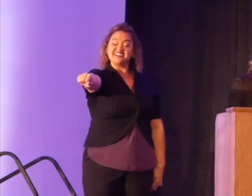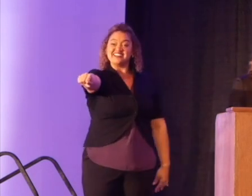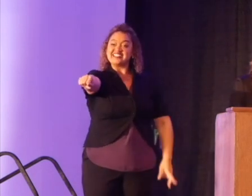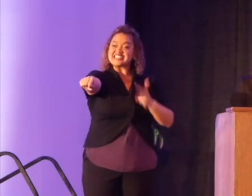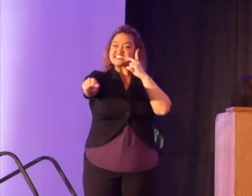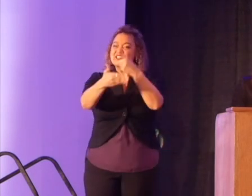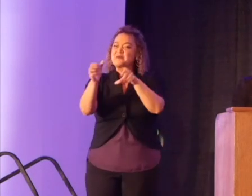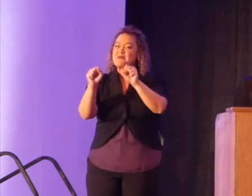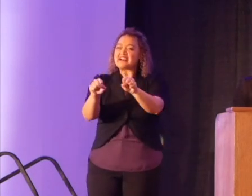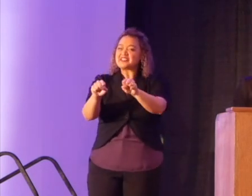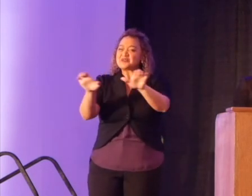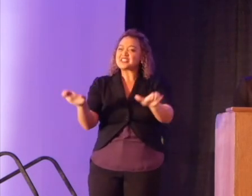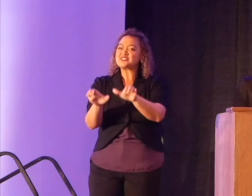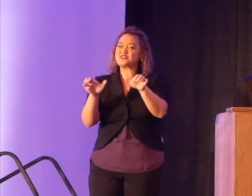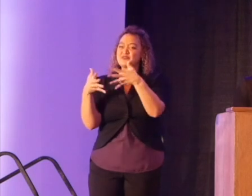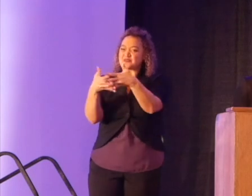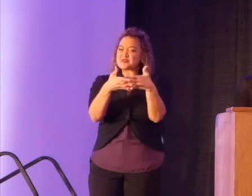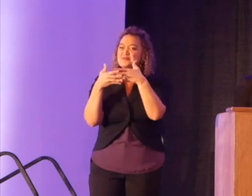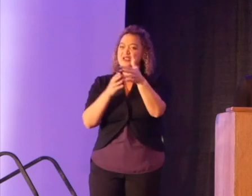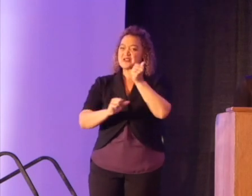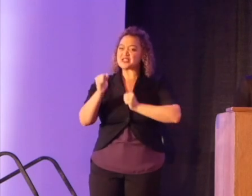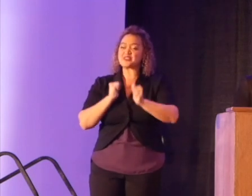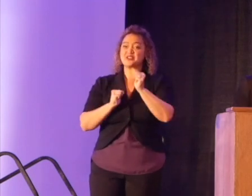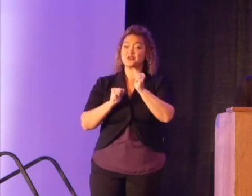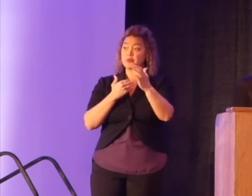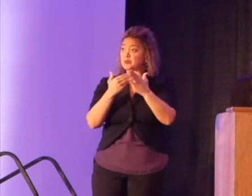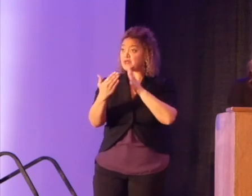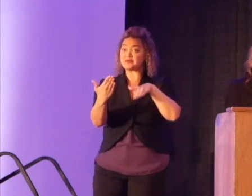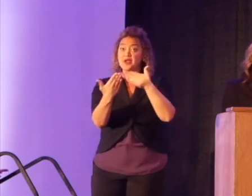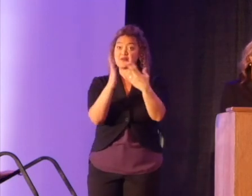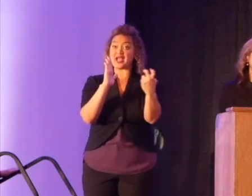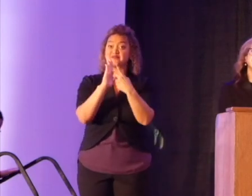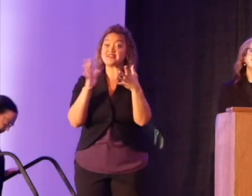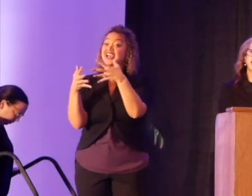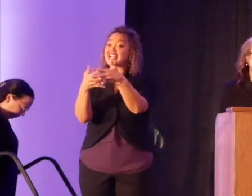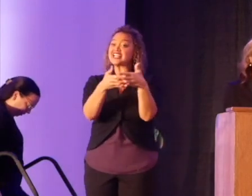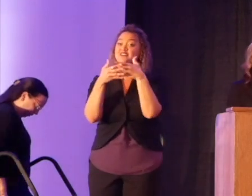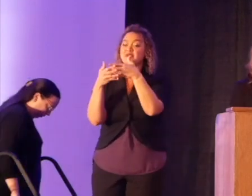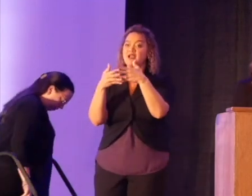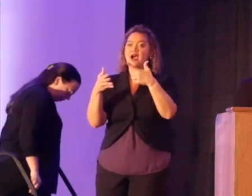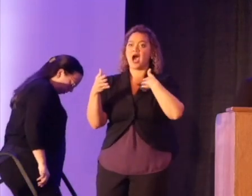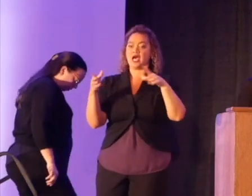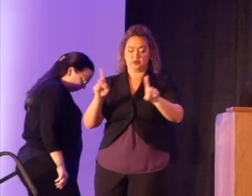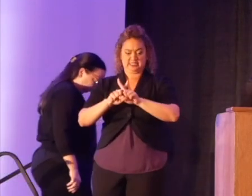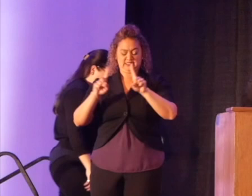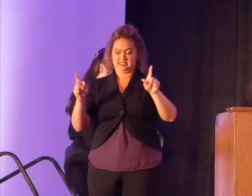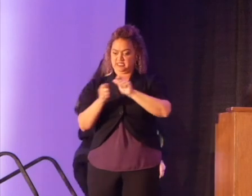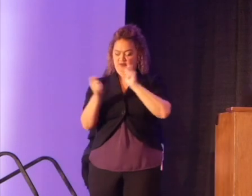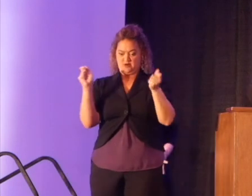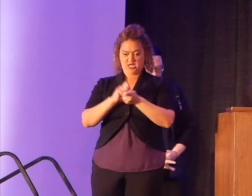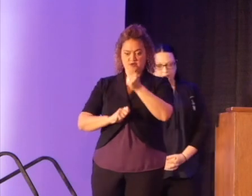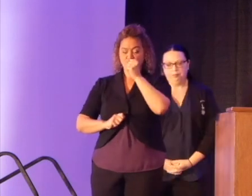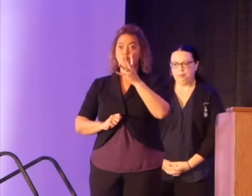us as the American theater. When I came back to the U.S., I returned a drastically different human being.